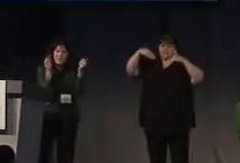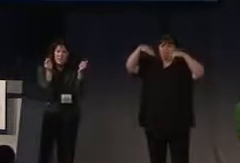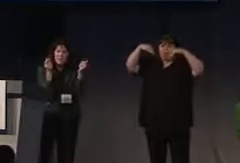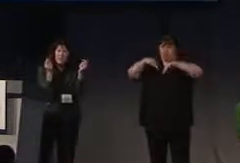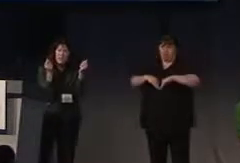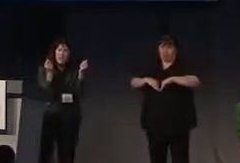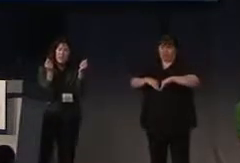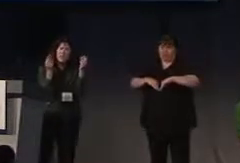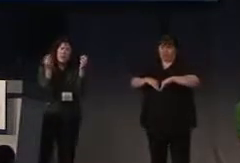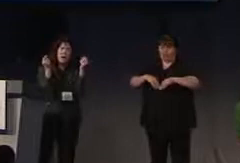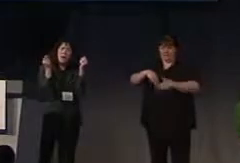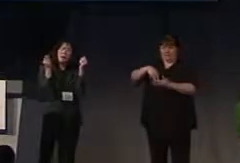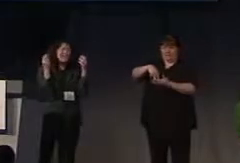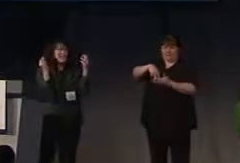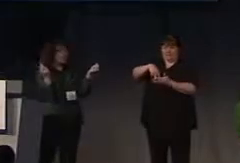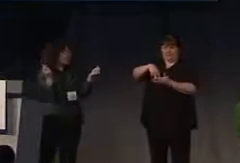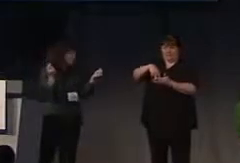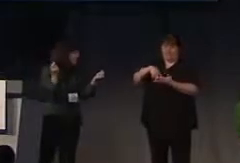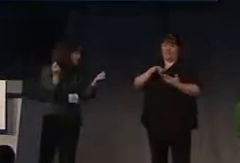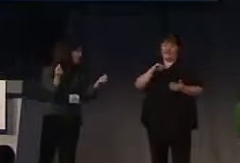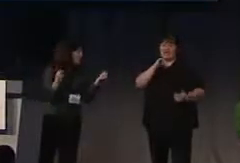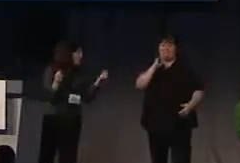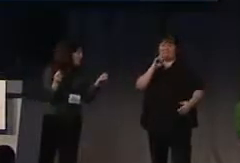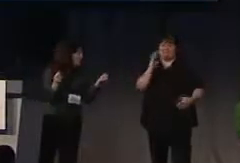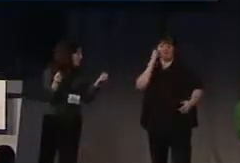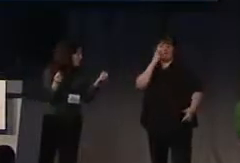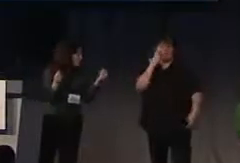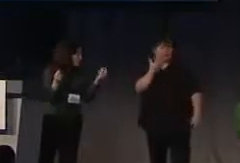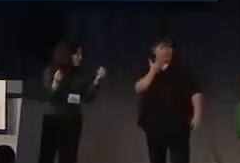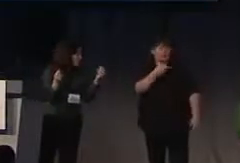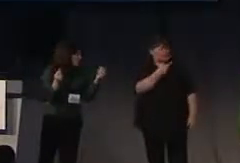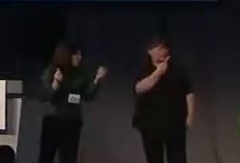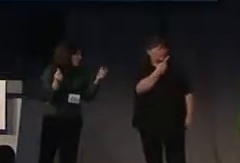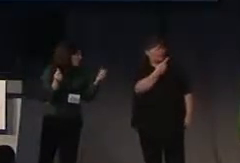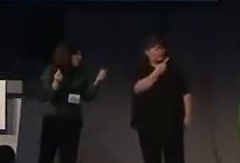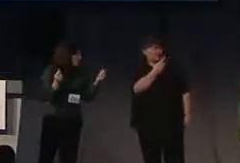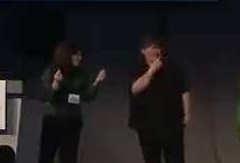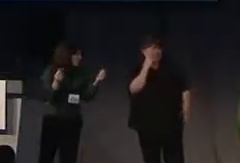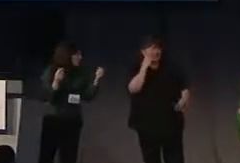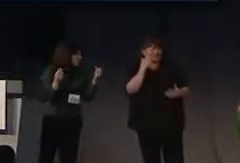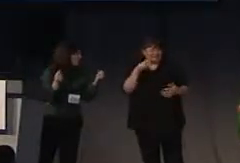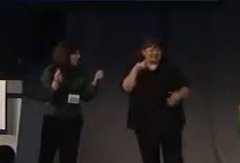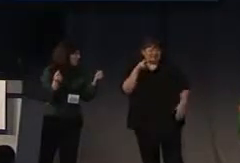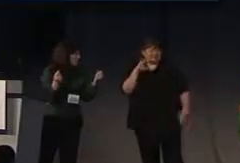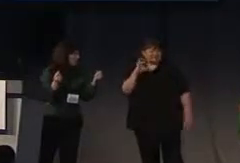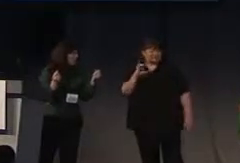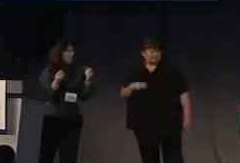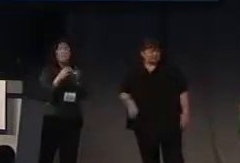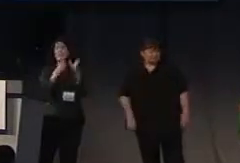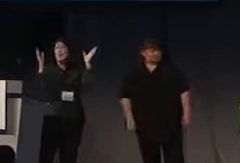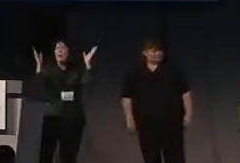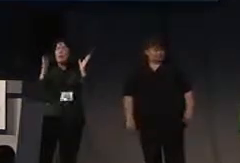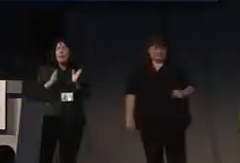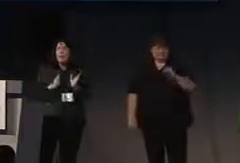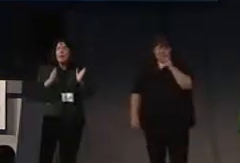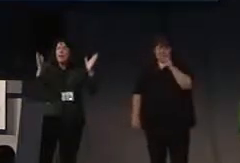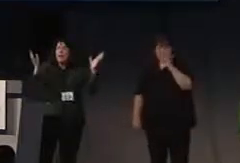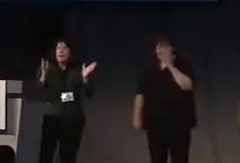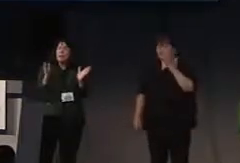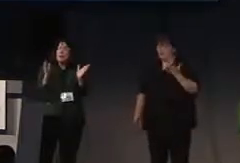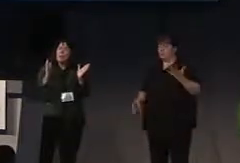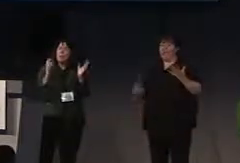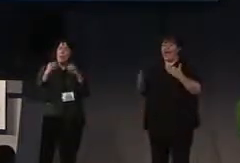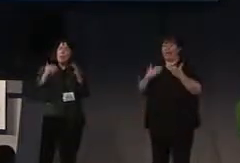you. This is thick. Well, it's not terribly thick. What is it? In terms of thickness, the PVC, the plastic. But anyway, it's